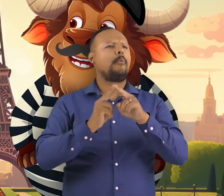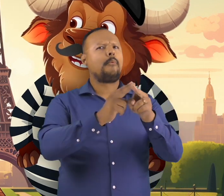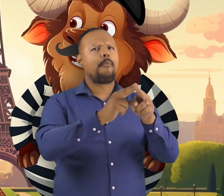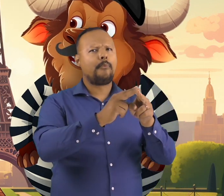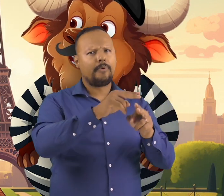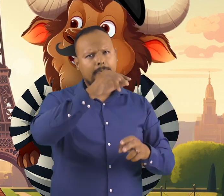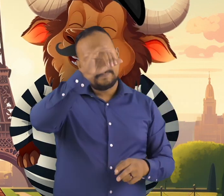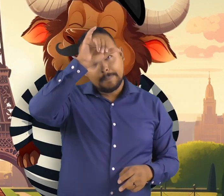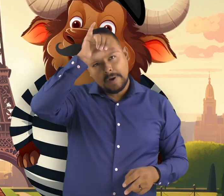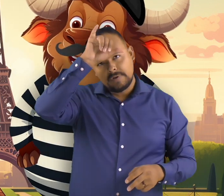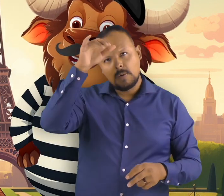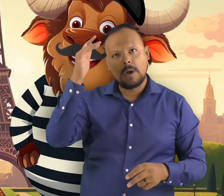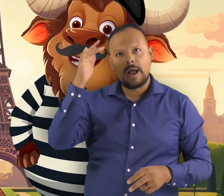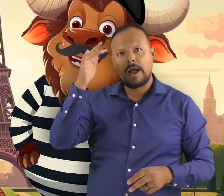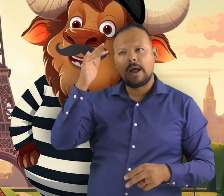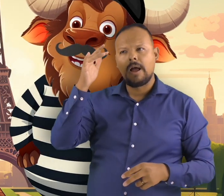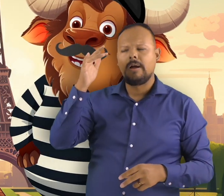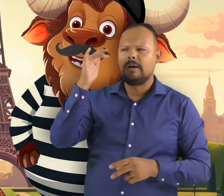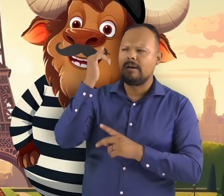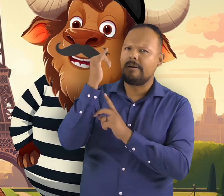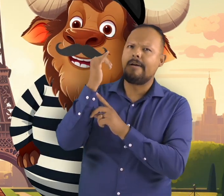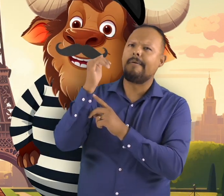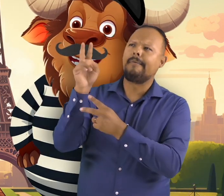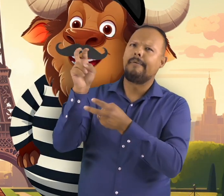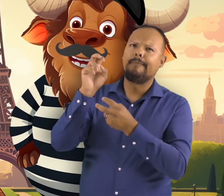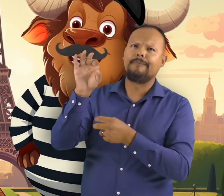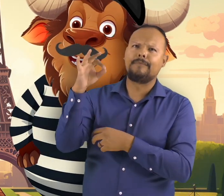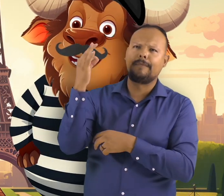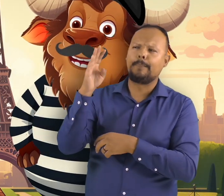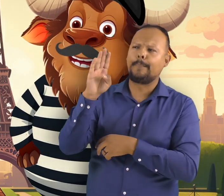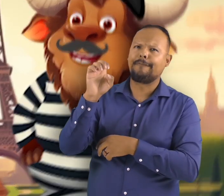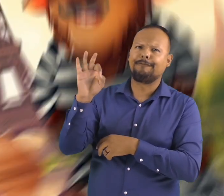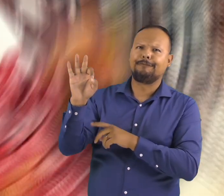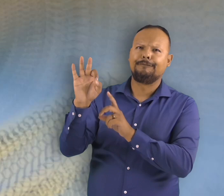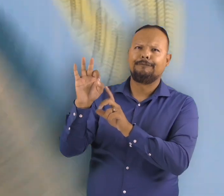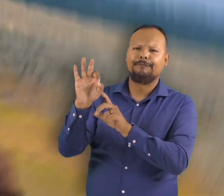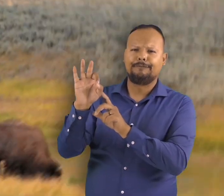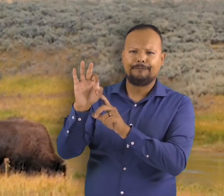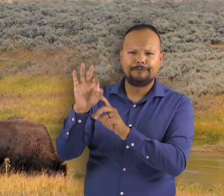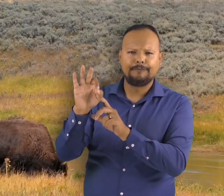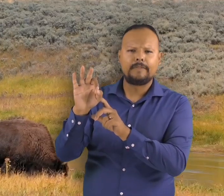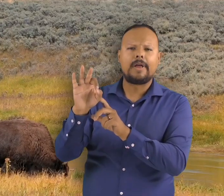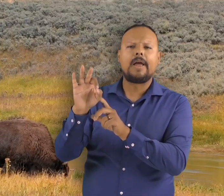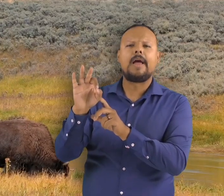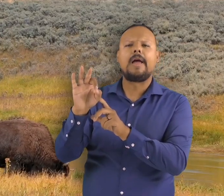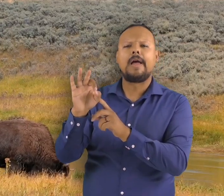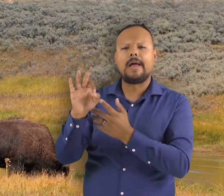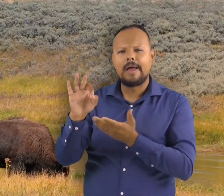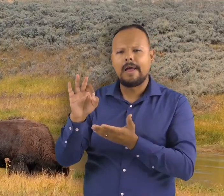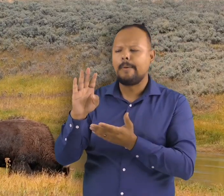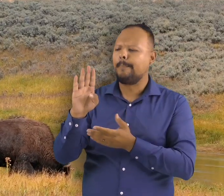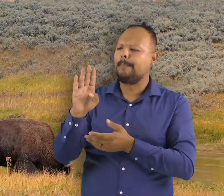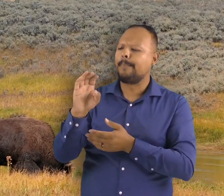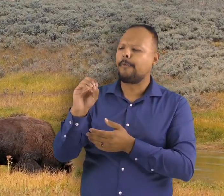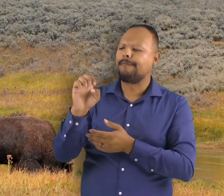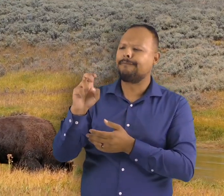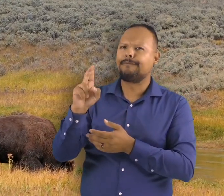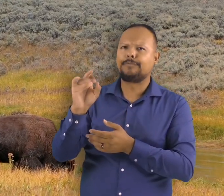because of the french word for beef bouffe today yellowstone national park